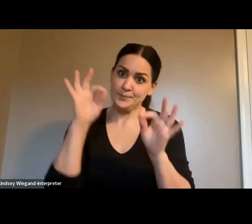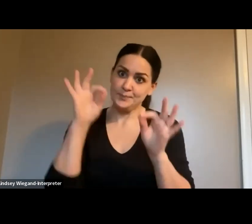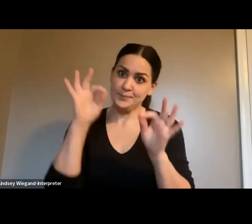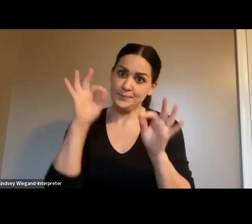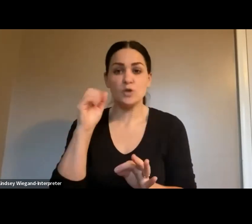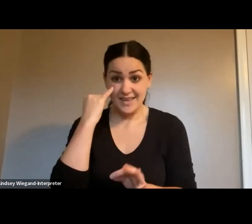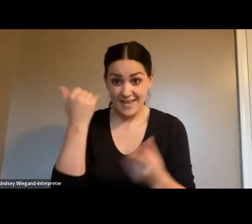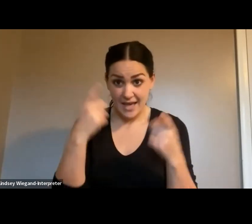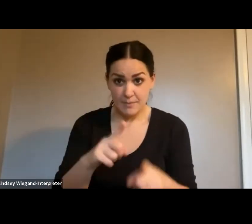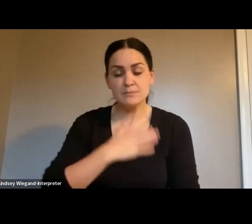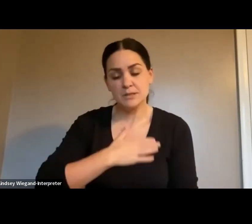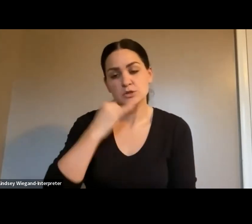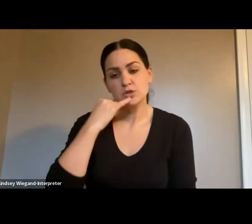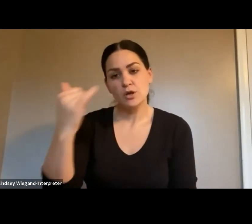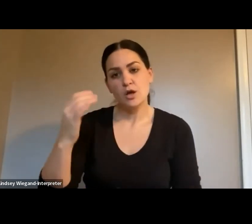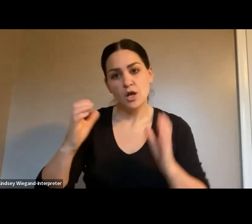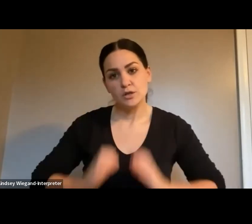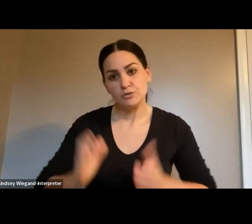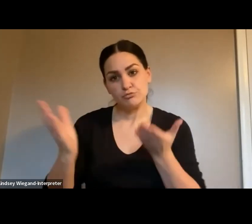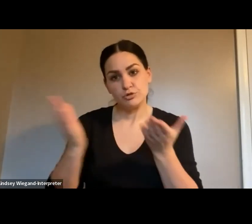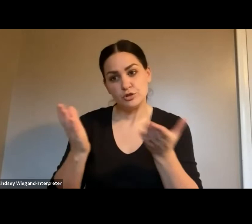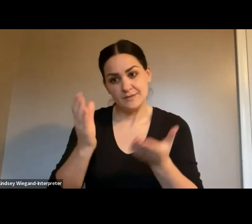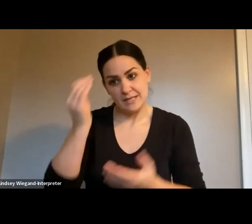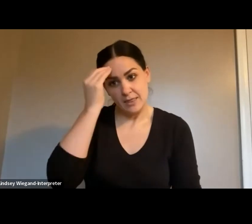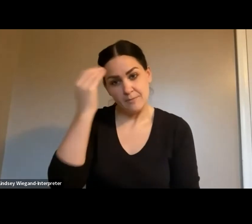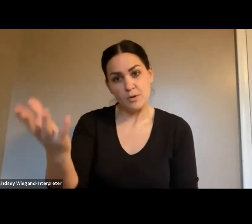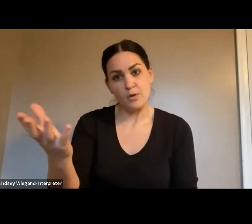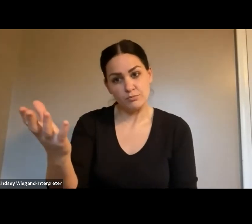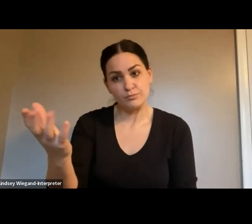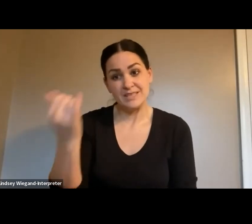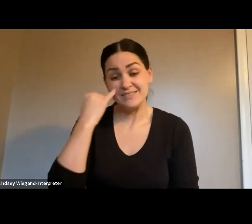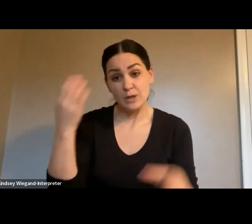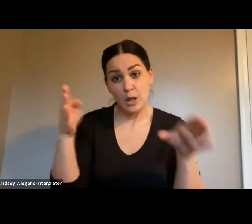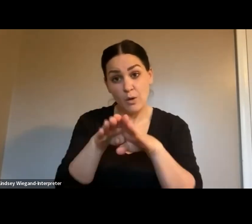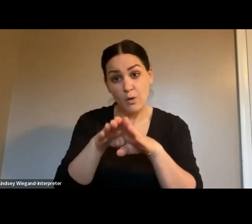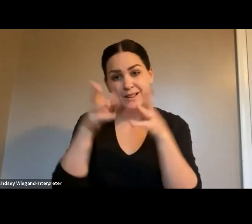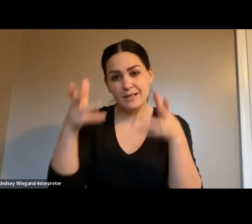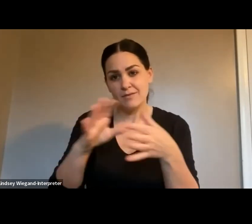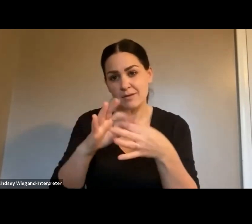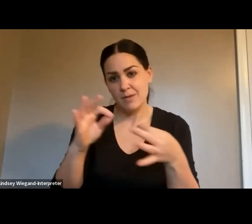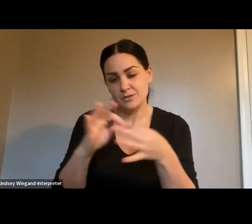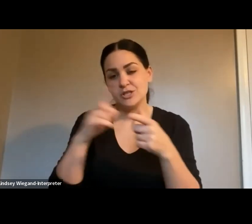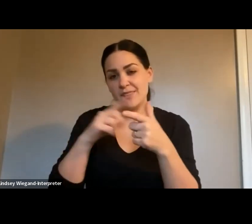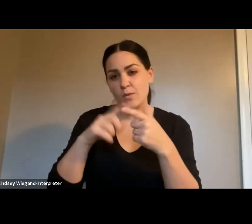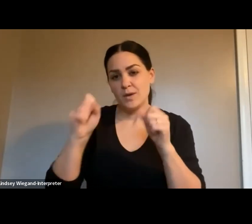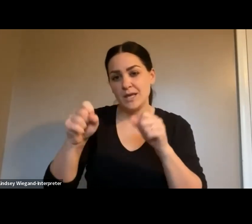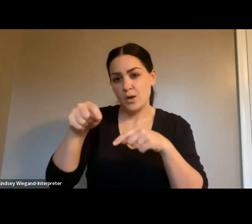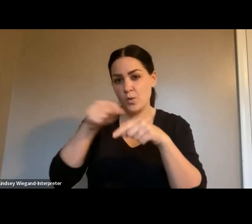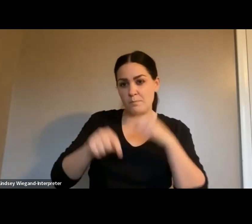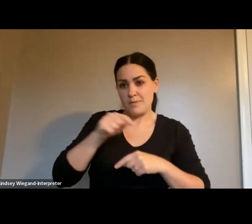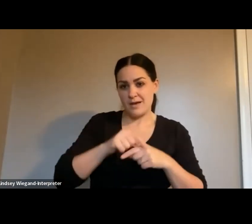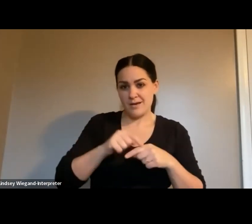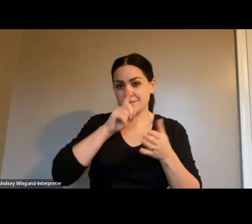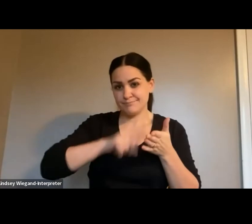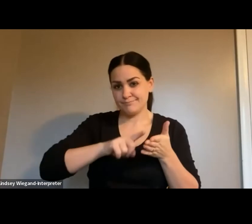call customer service and let let them know if it's close, leave a message so we can do a point in time and go back and fine